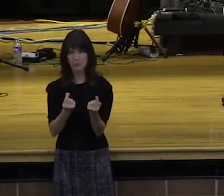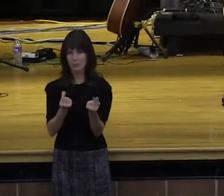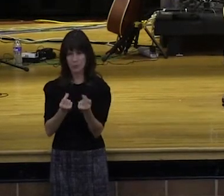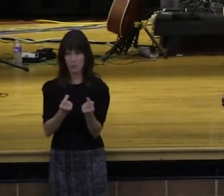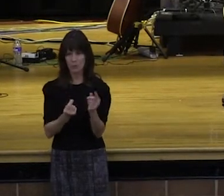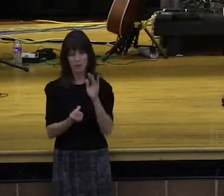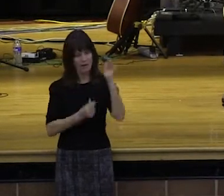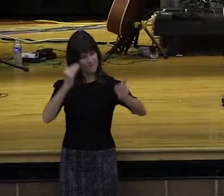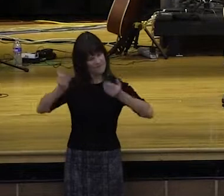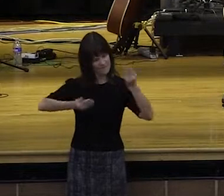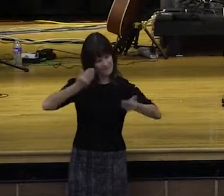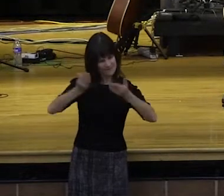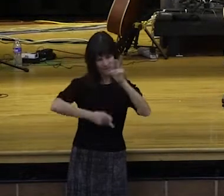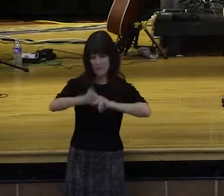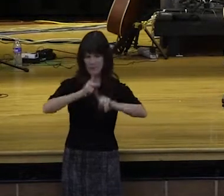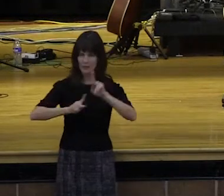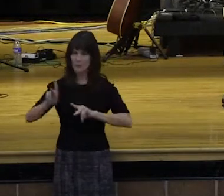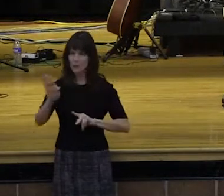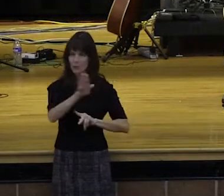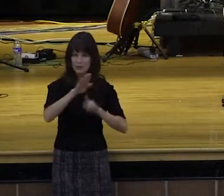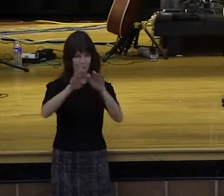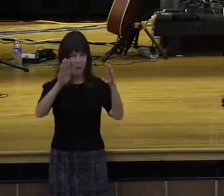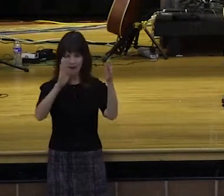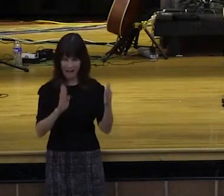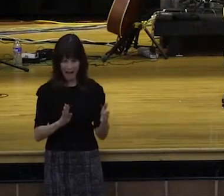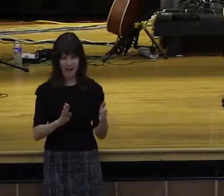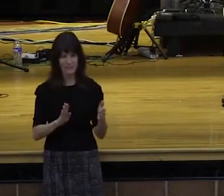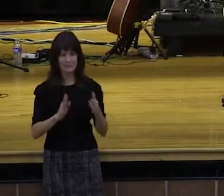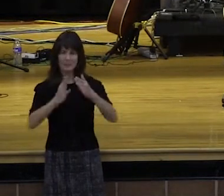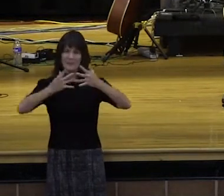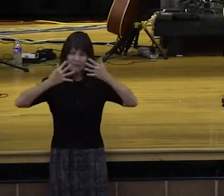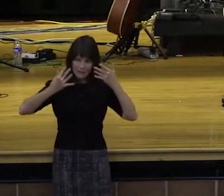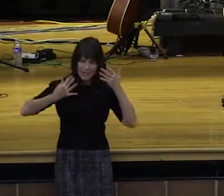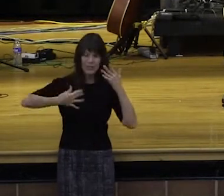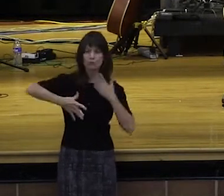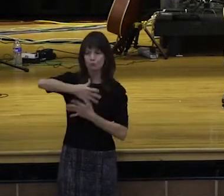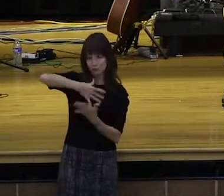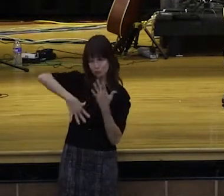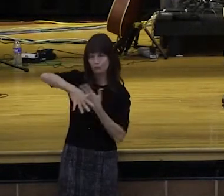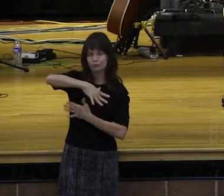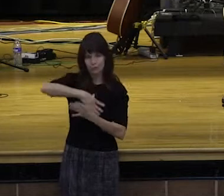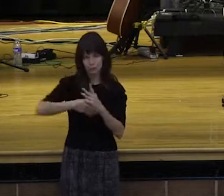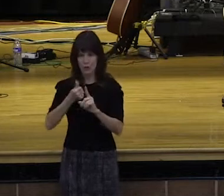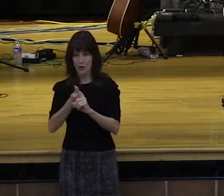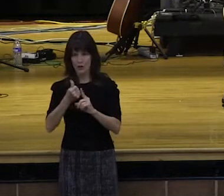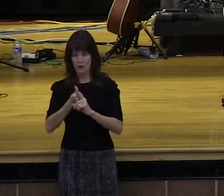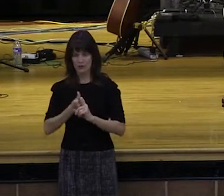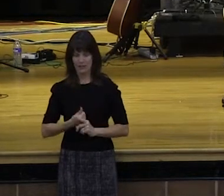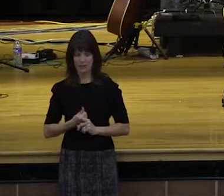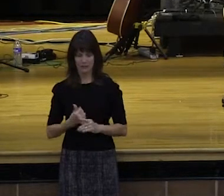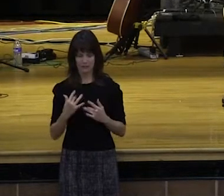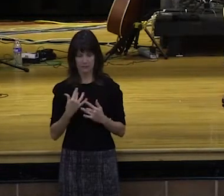lives. Be open to others. And you'll prompt people to open up with God, the